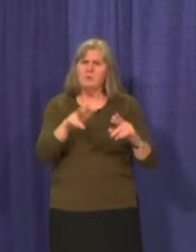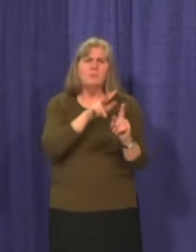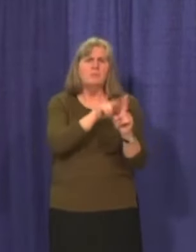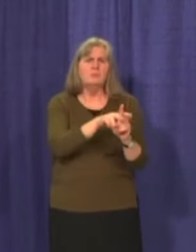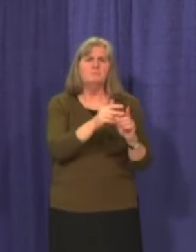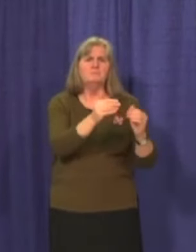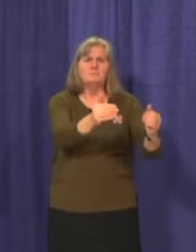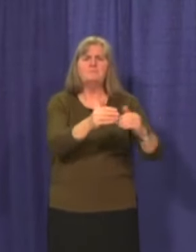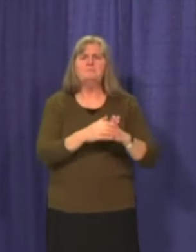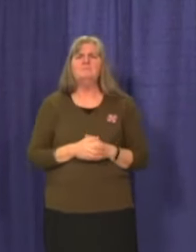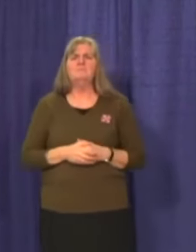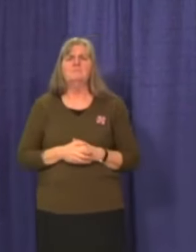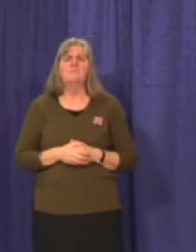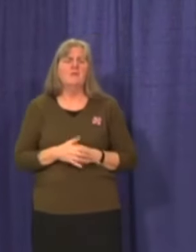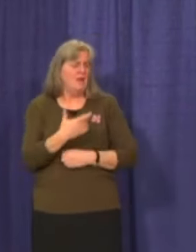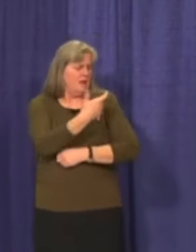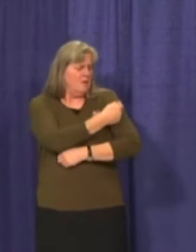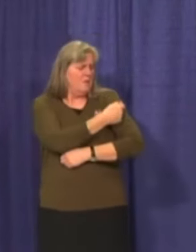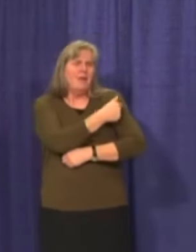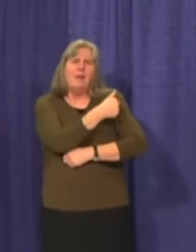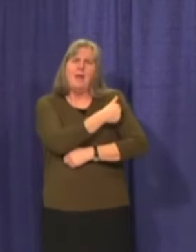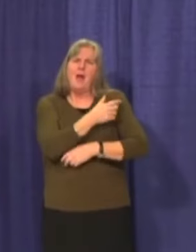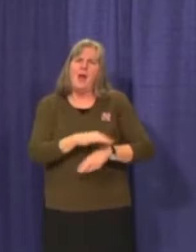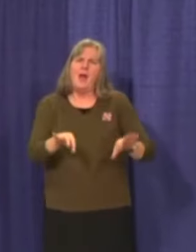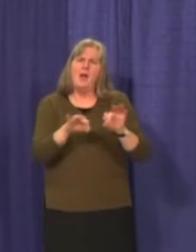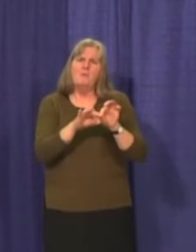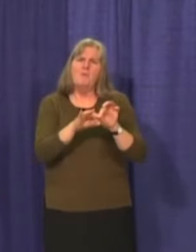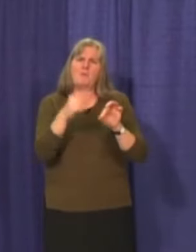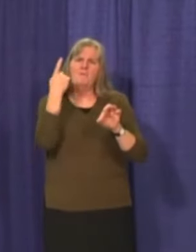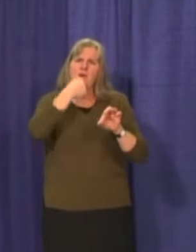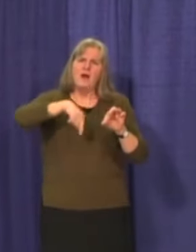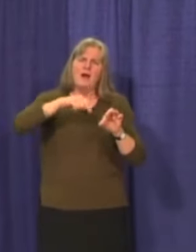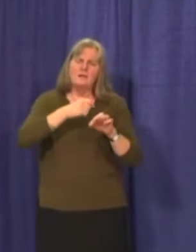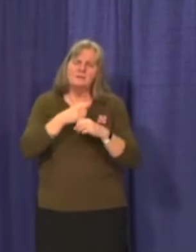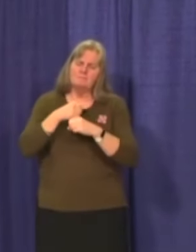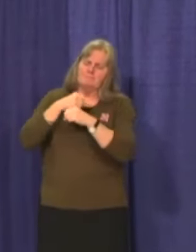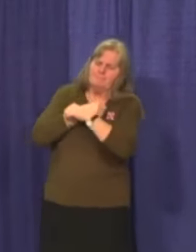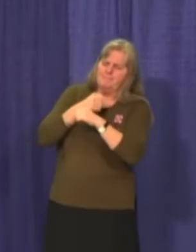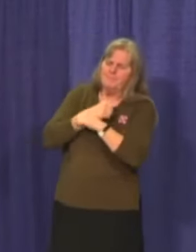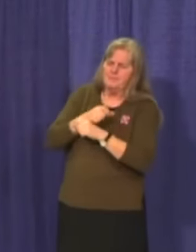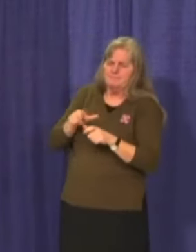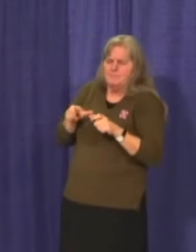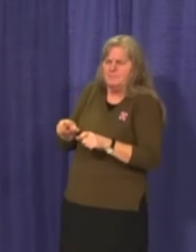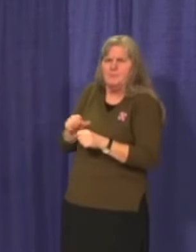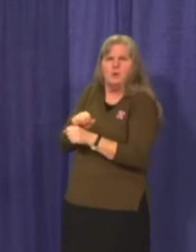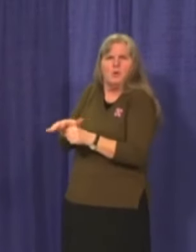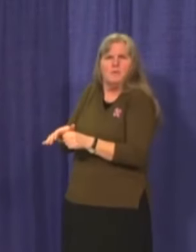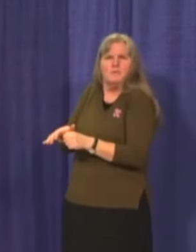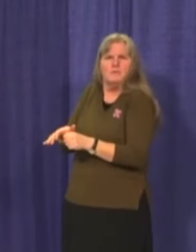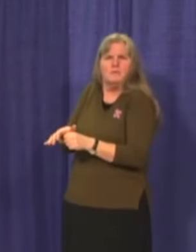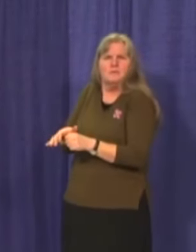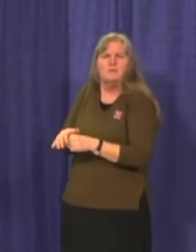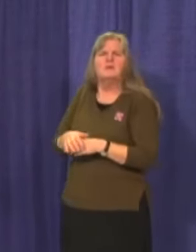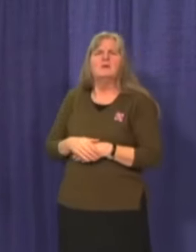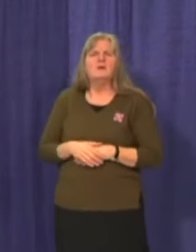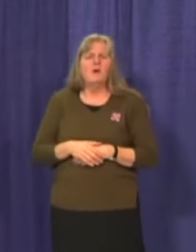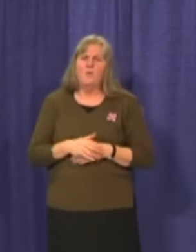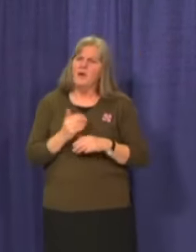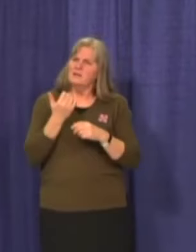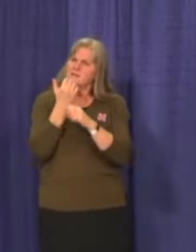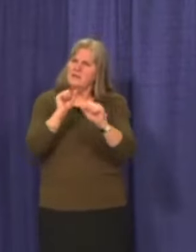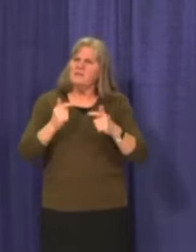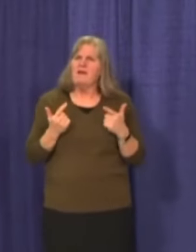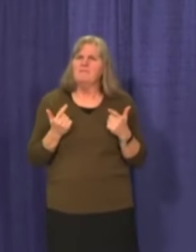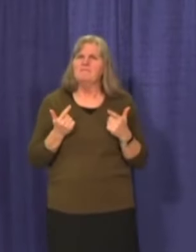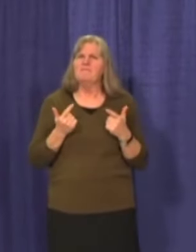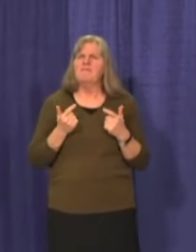The vaccine is an important step in our fight against COVID-19. The vaccine will save lives here in